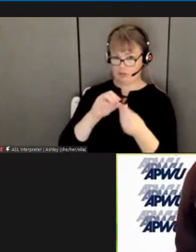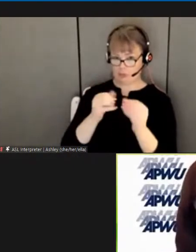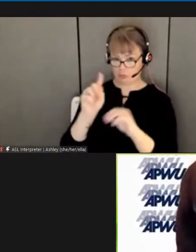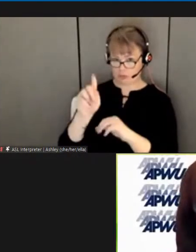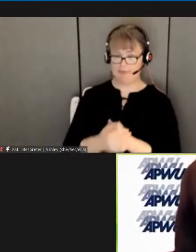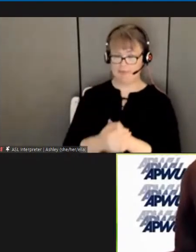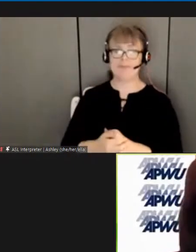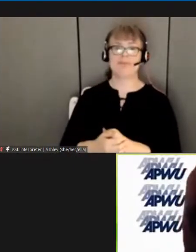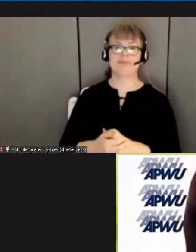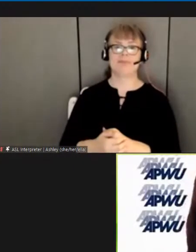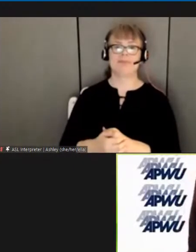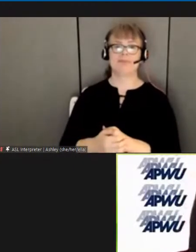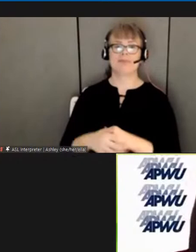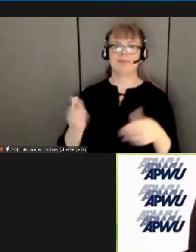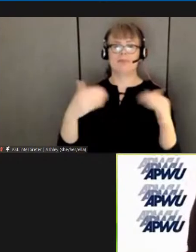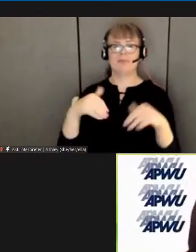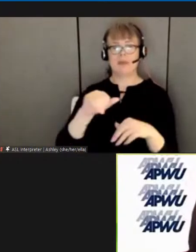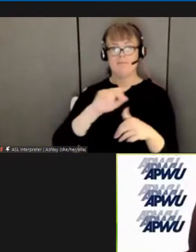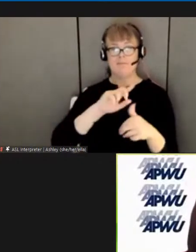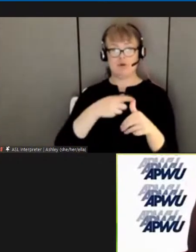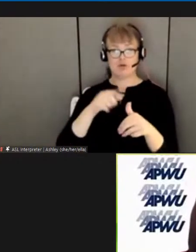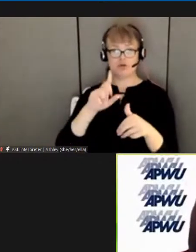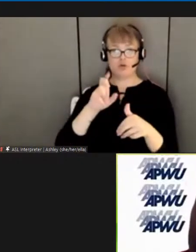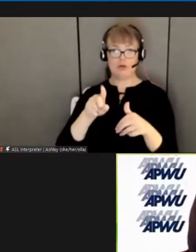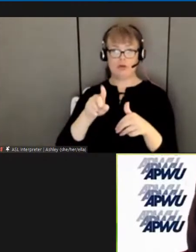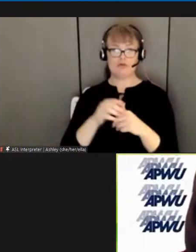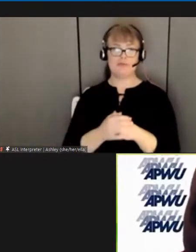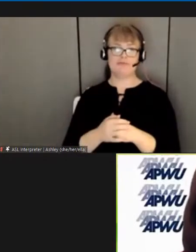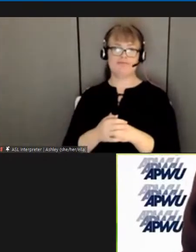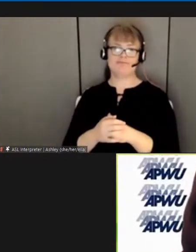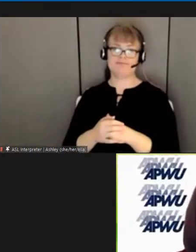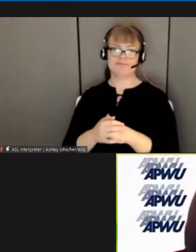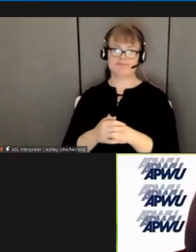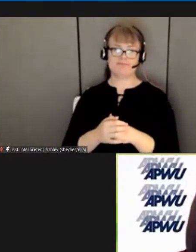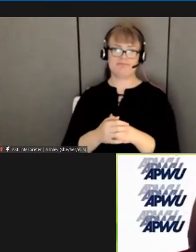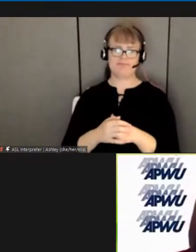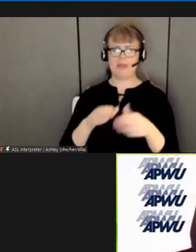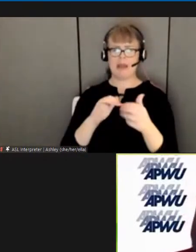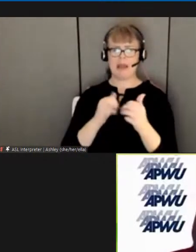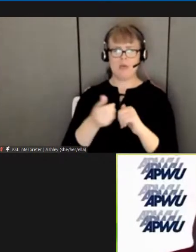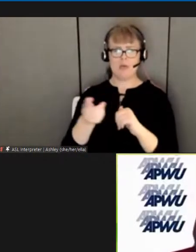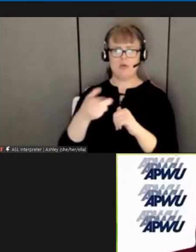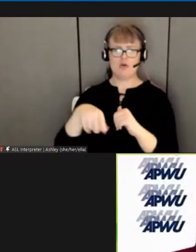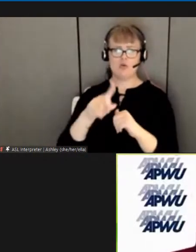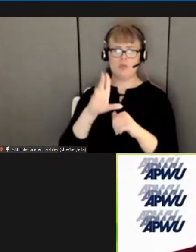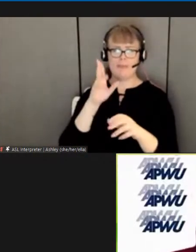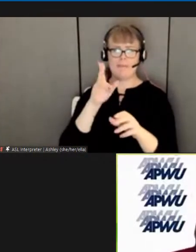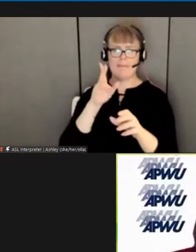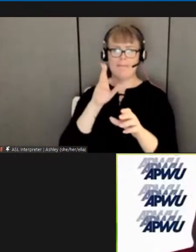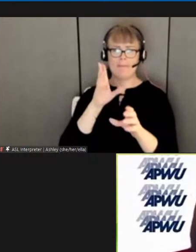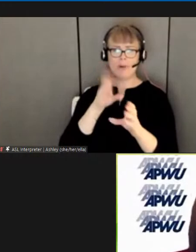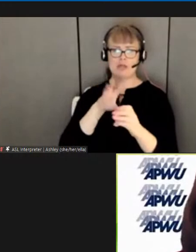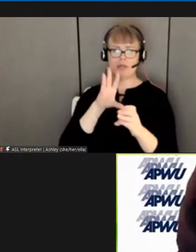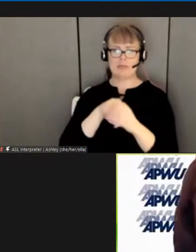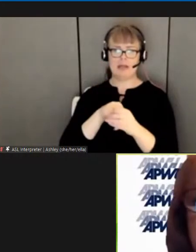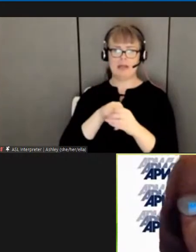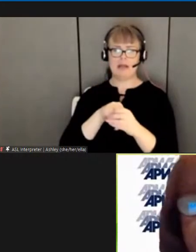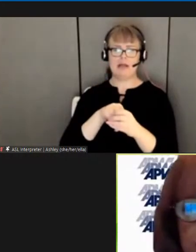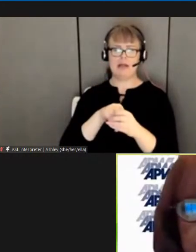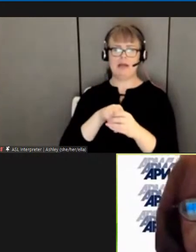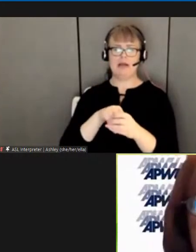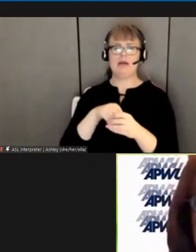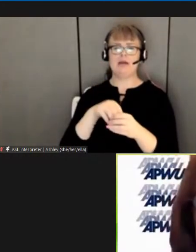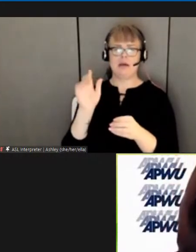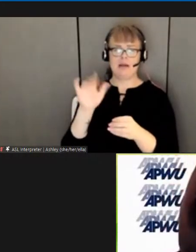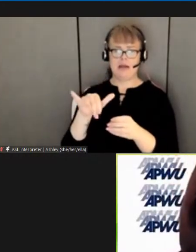poll number one how will you participate in the rally on june 21st i will join